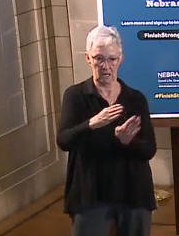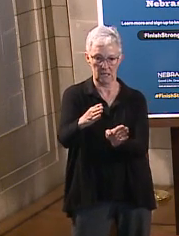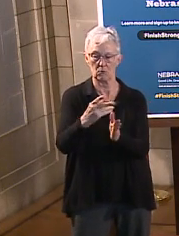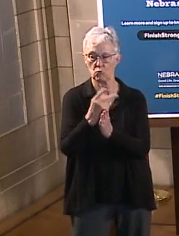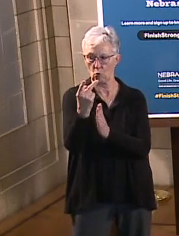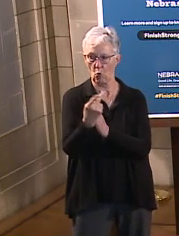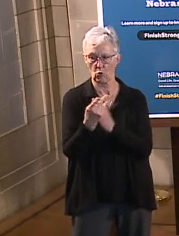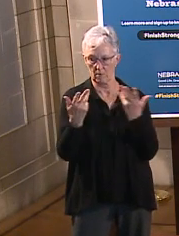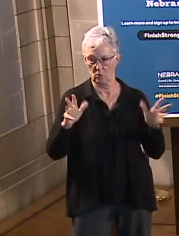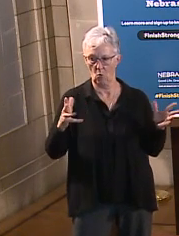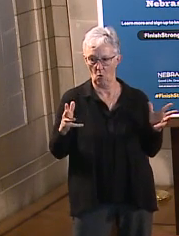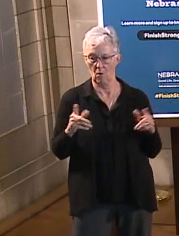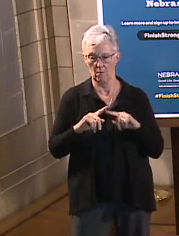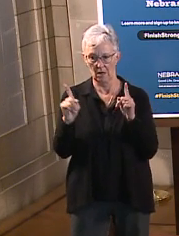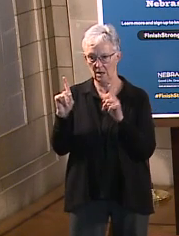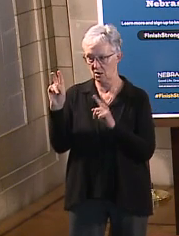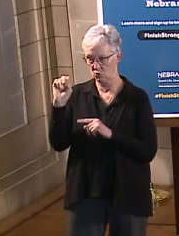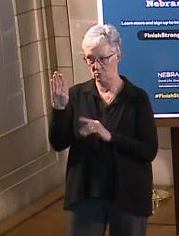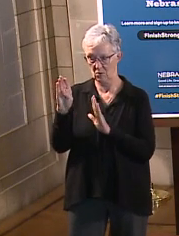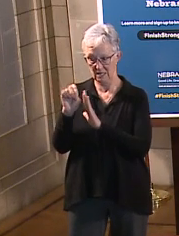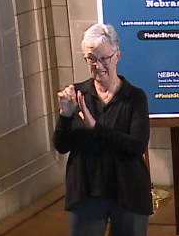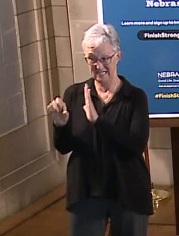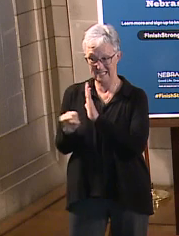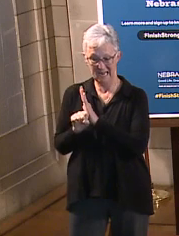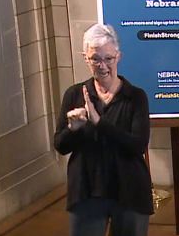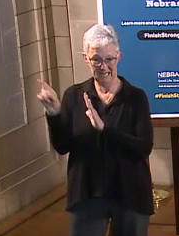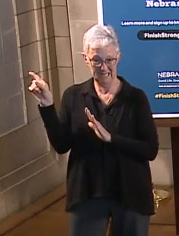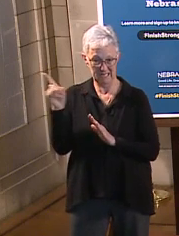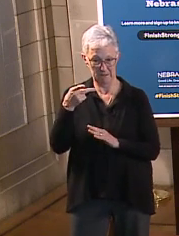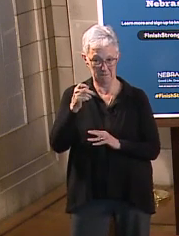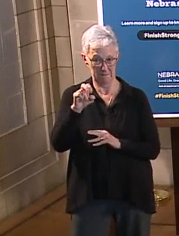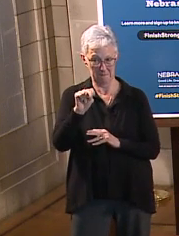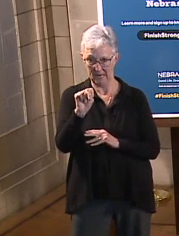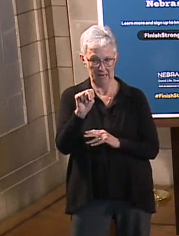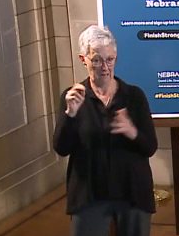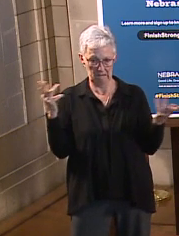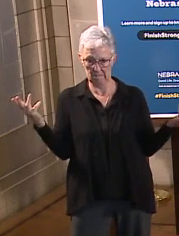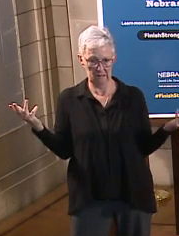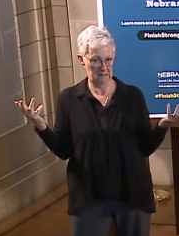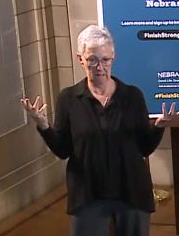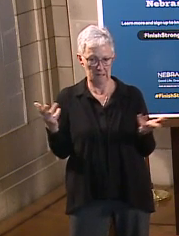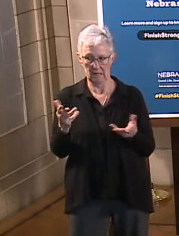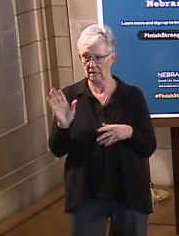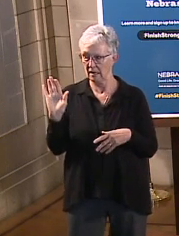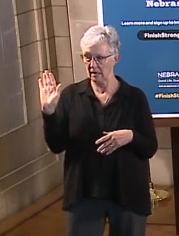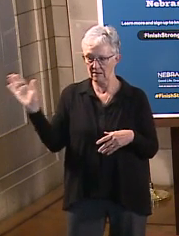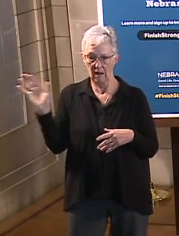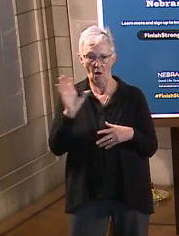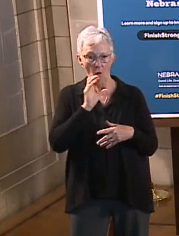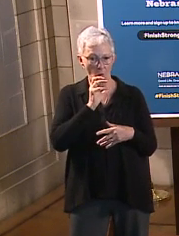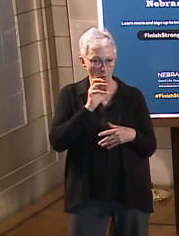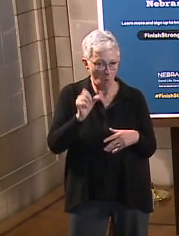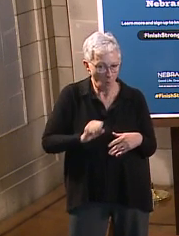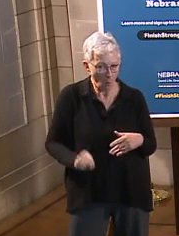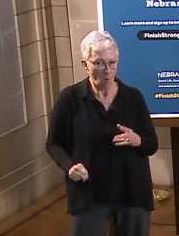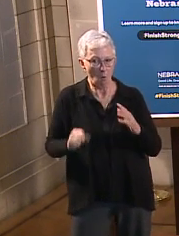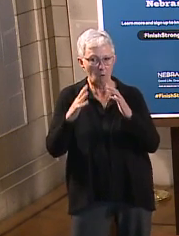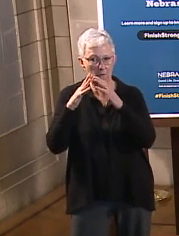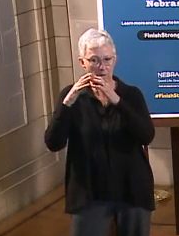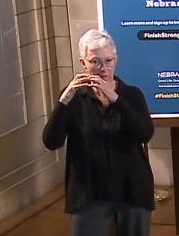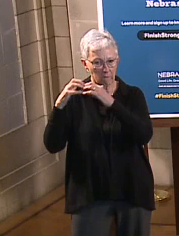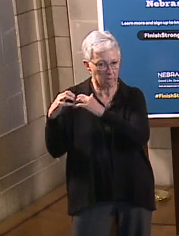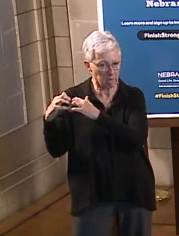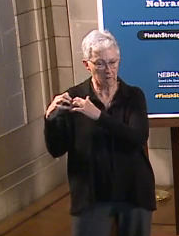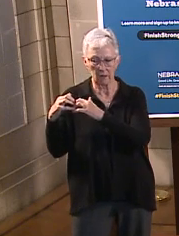fact of the matter is the Nebraska State Penitentiary is nearing the end of its lifetime. And action has to be taken. The legislature has two choices.